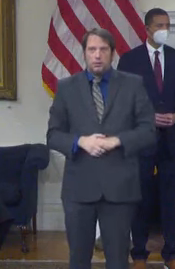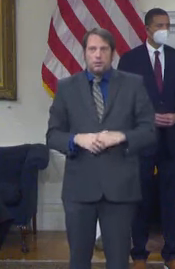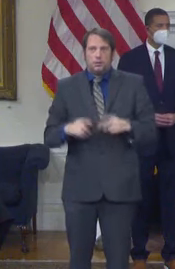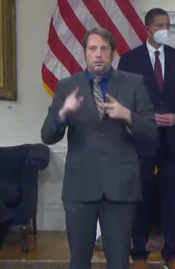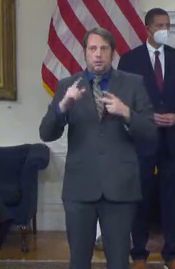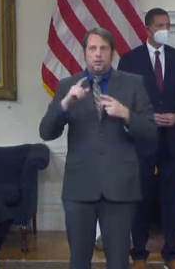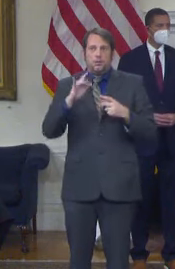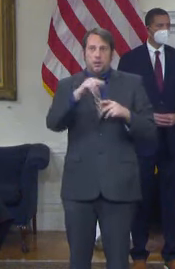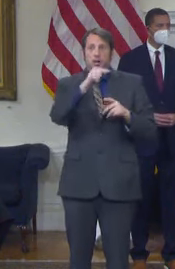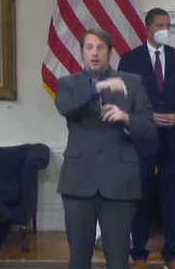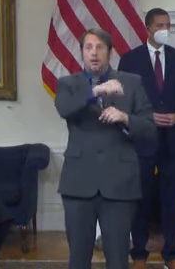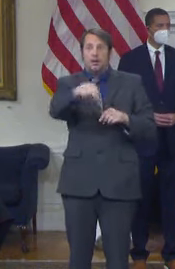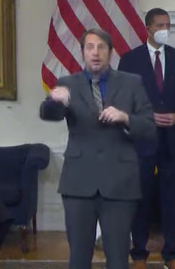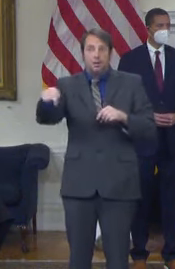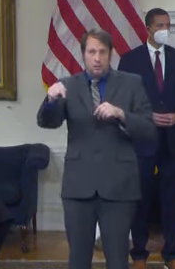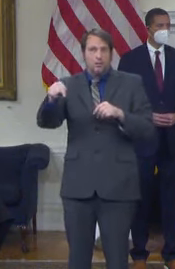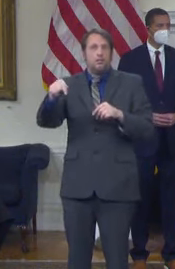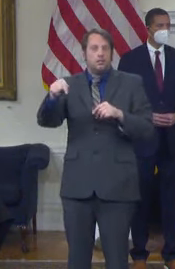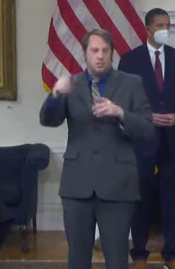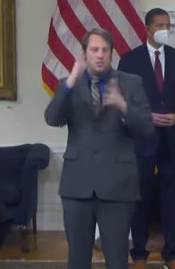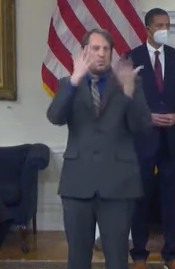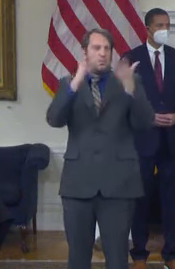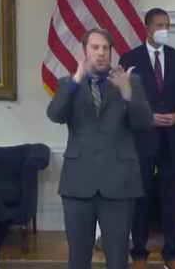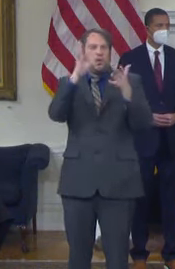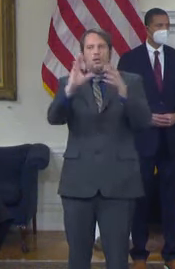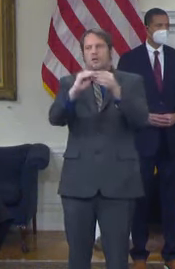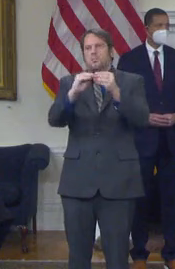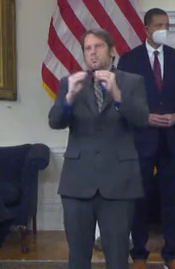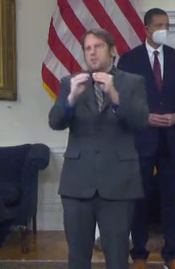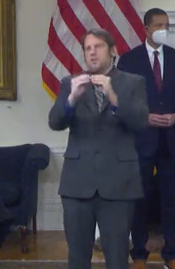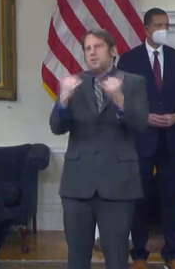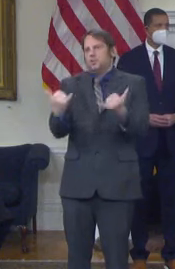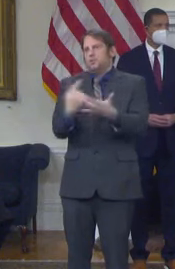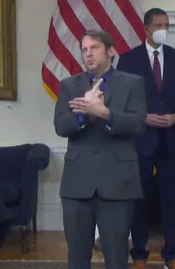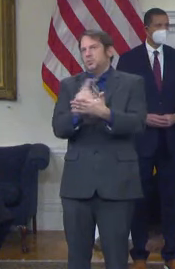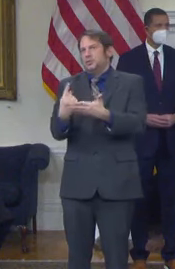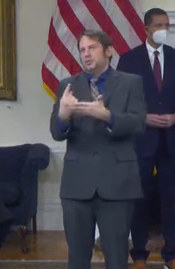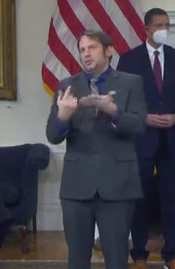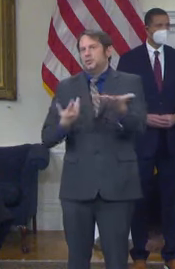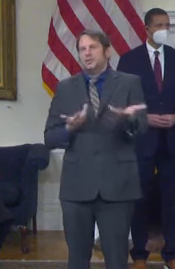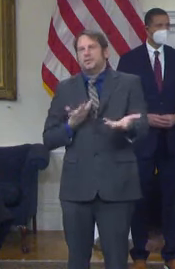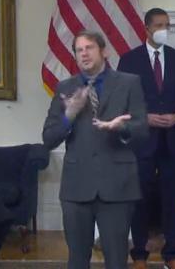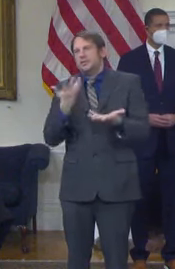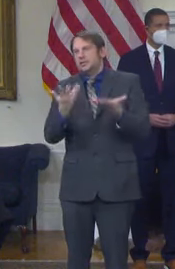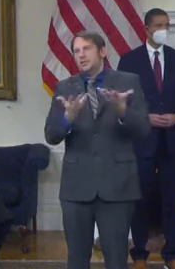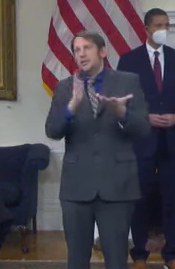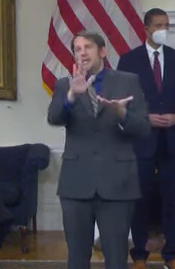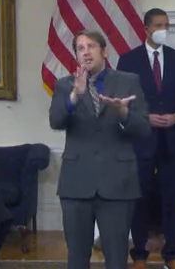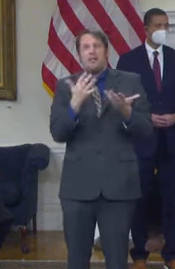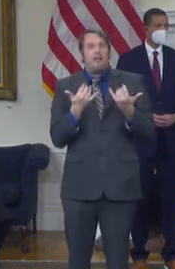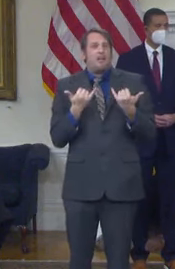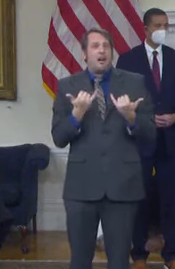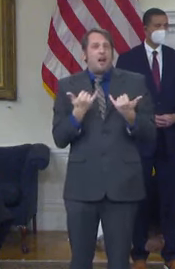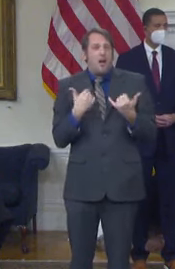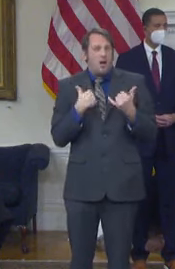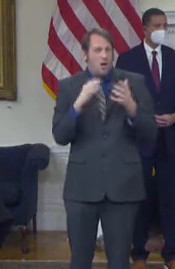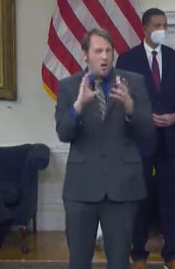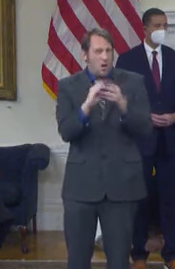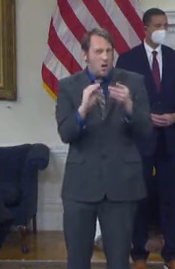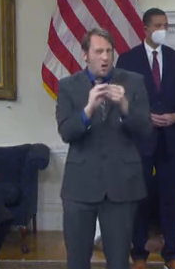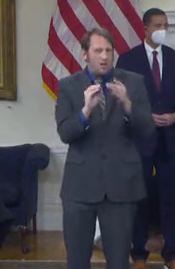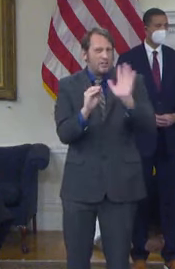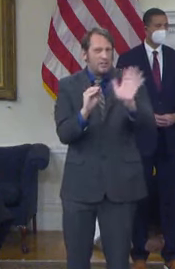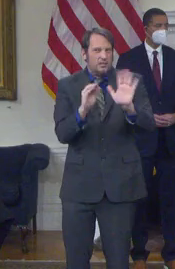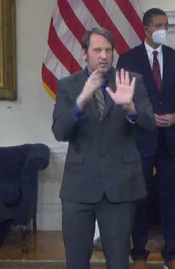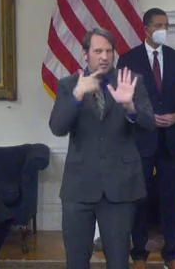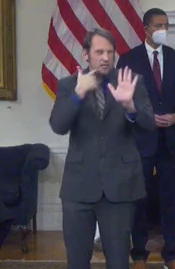later this week. I can't share a lot more information or detail about it today because it's an ongoing federal